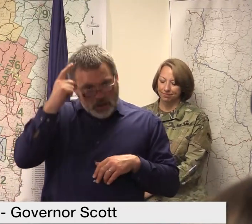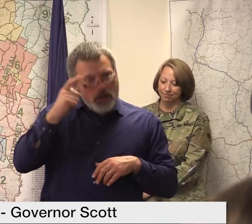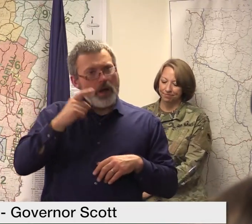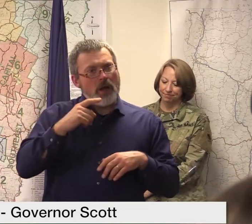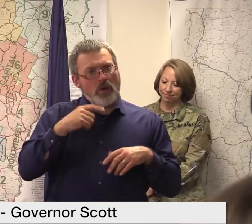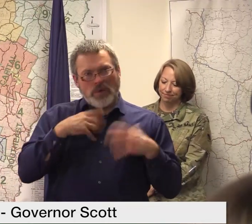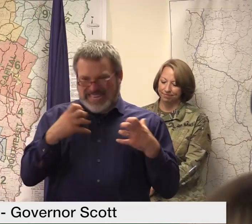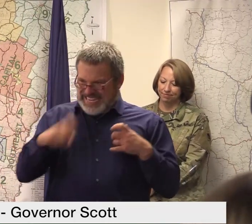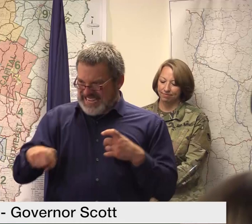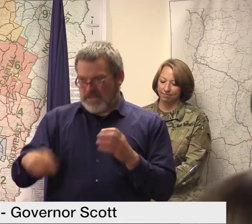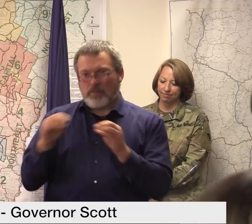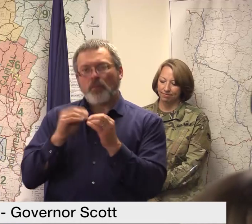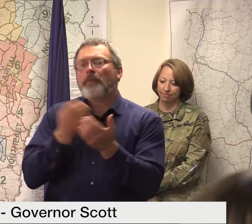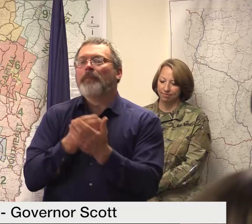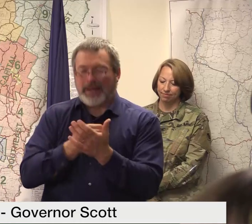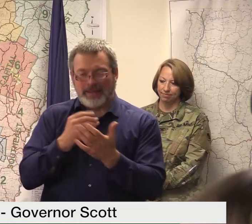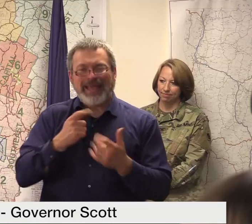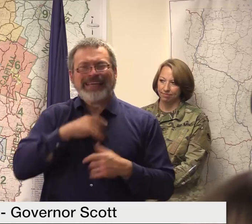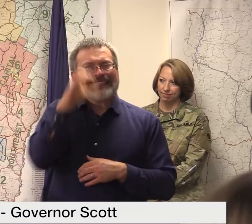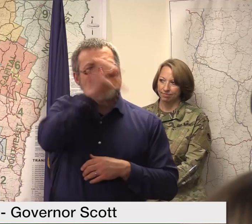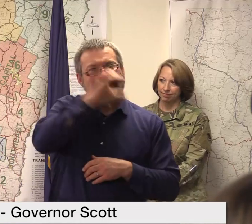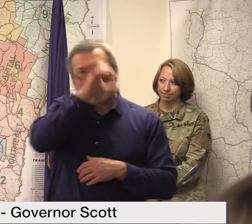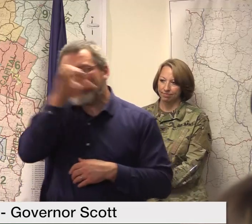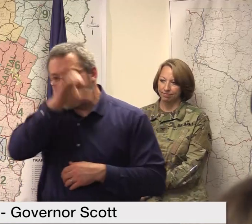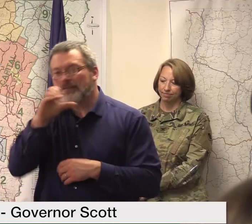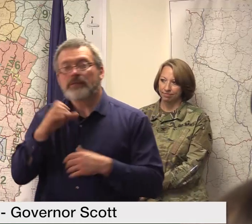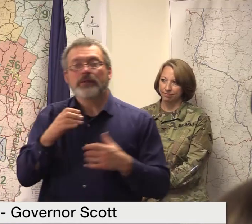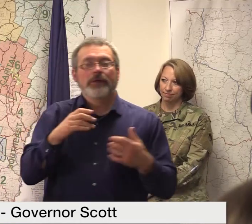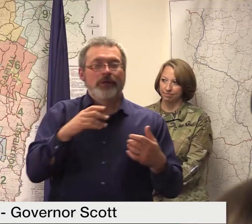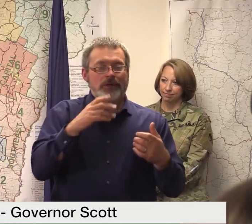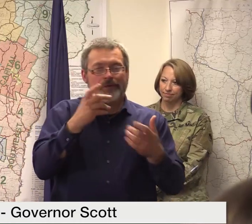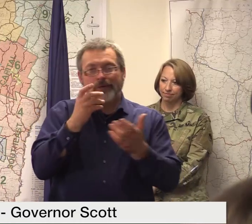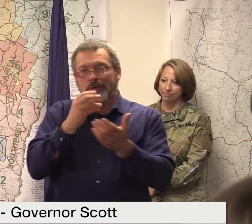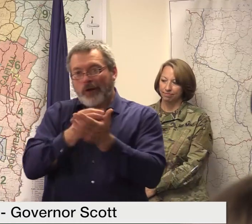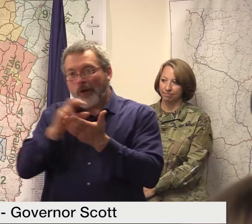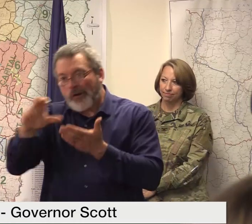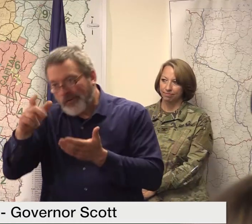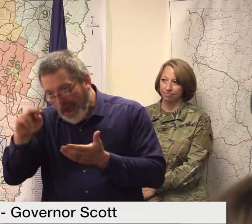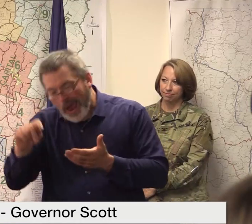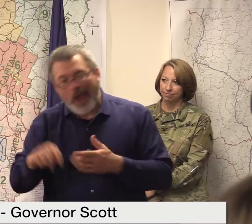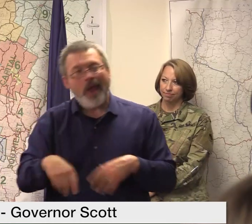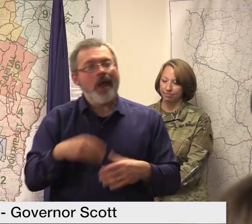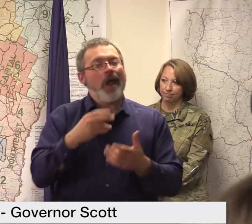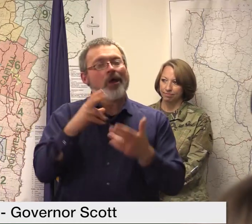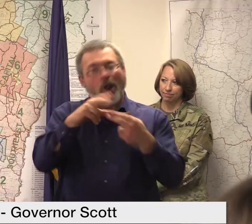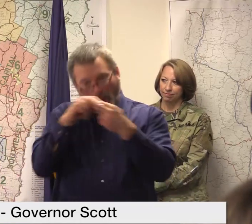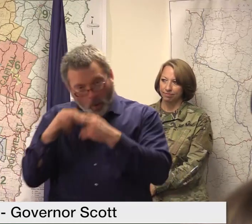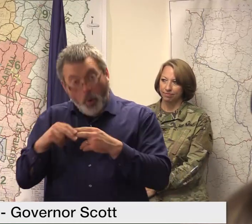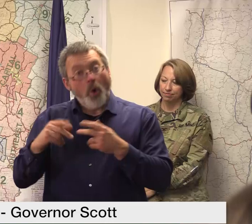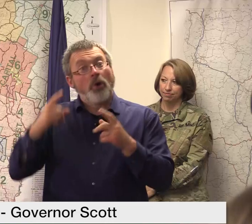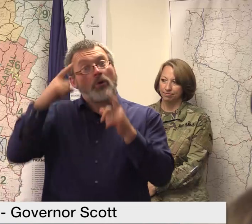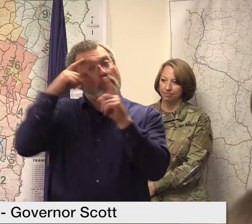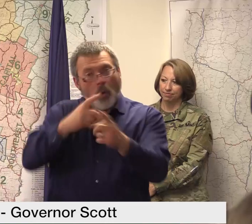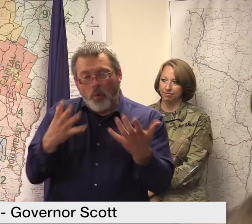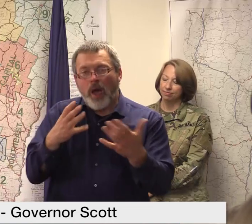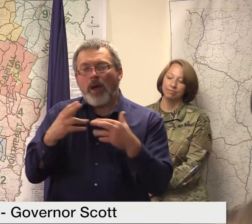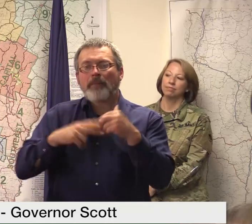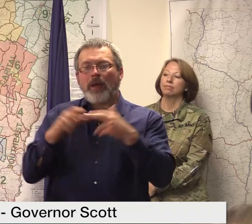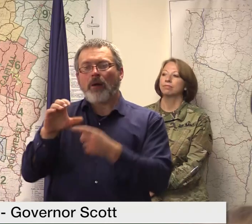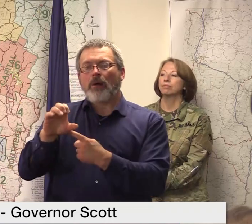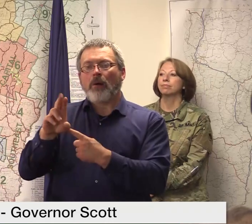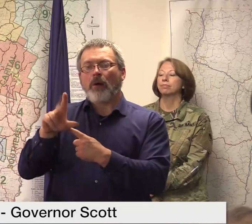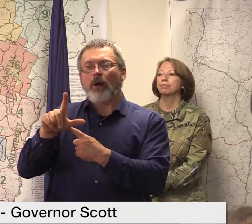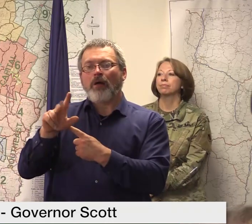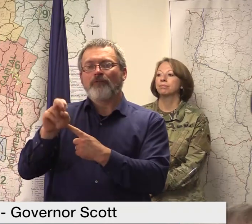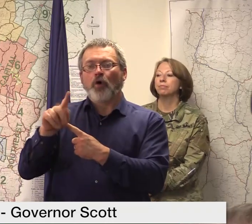for bridges and culverts if you will which are separate and aside from our expected funding stream through the FAST Act or the